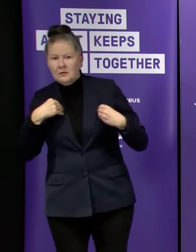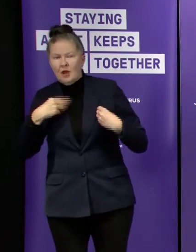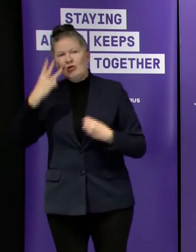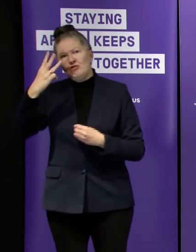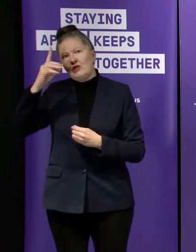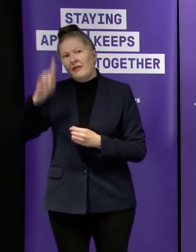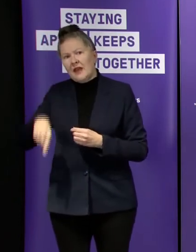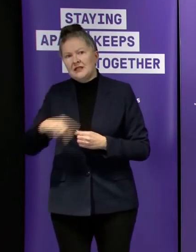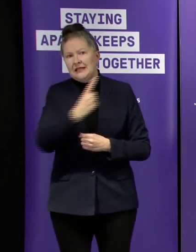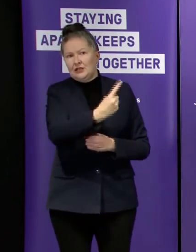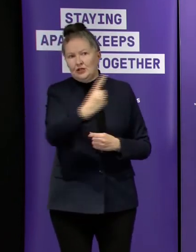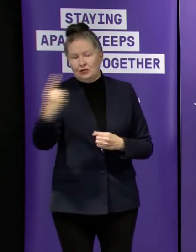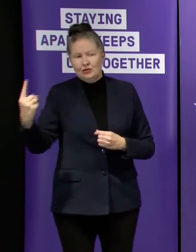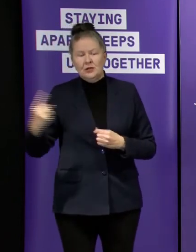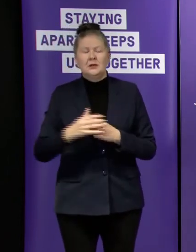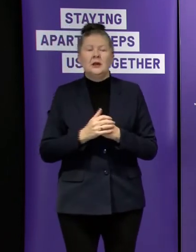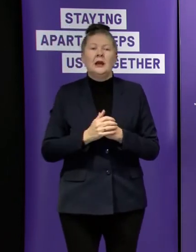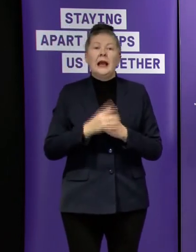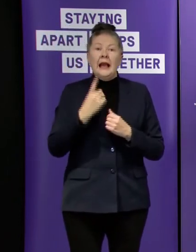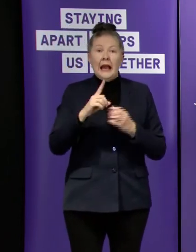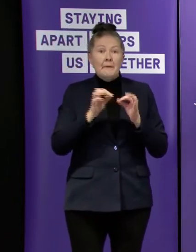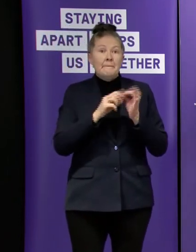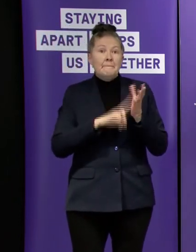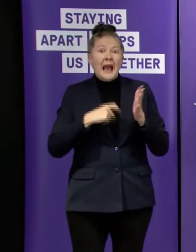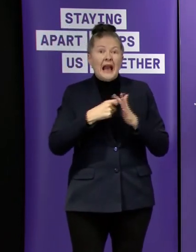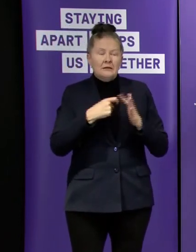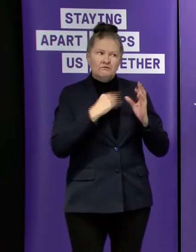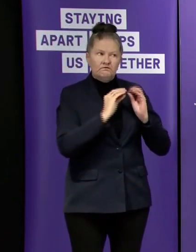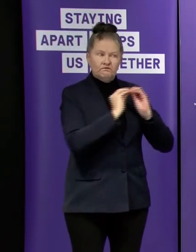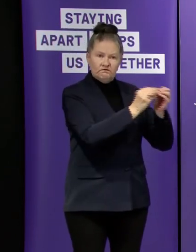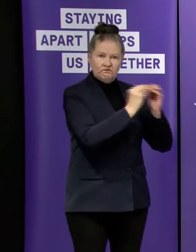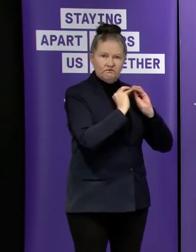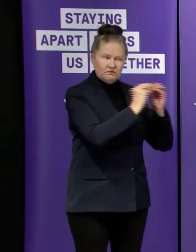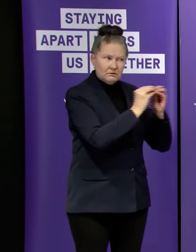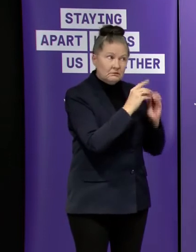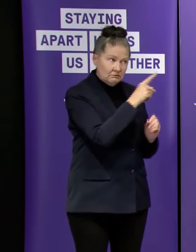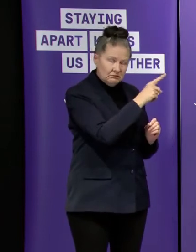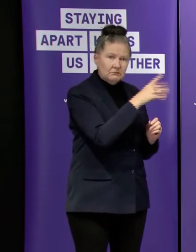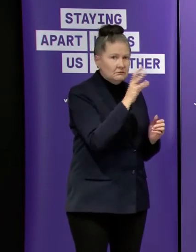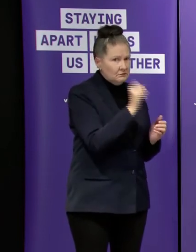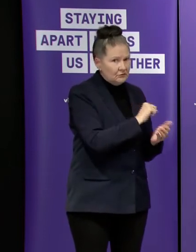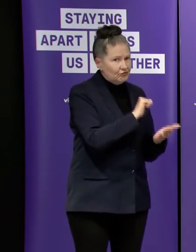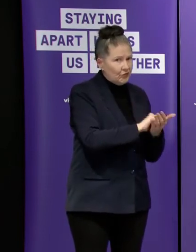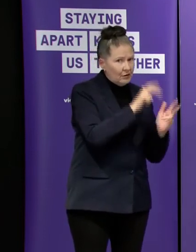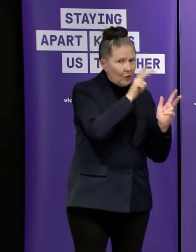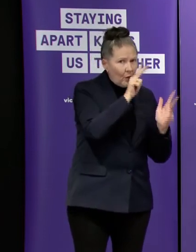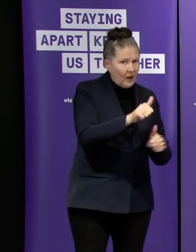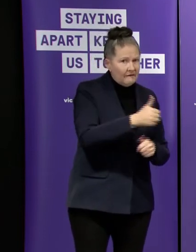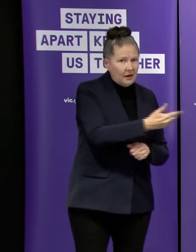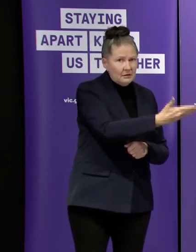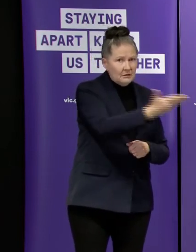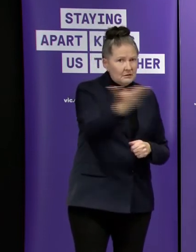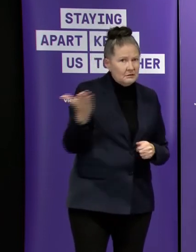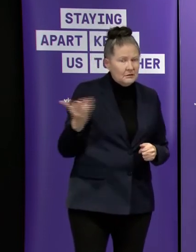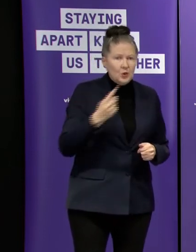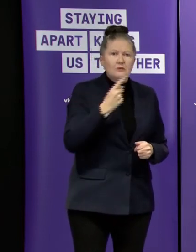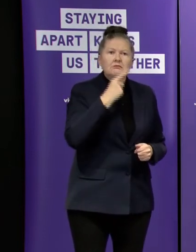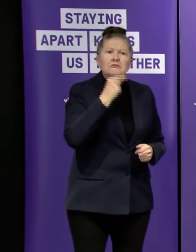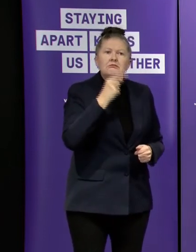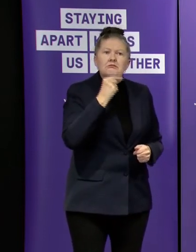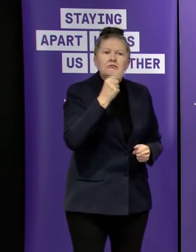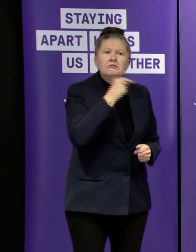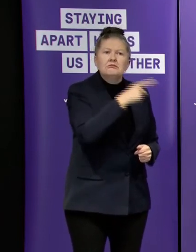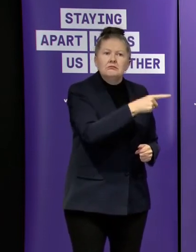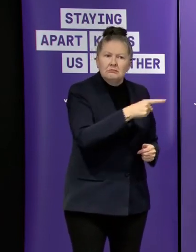encouraging banks of course to continue to do uh the right thing by uh their uh their customers to ensure that